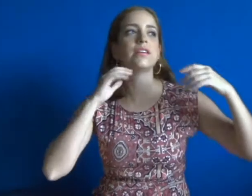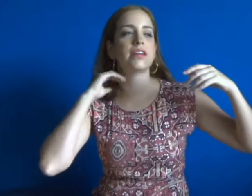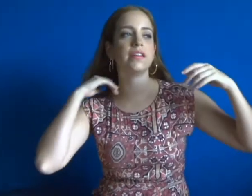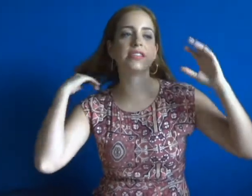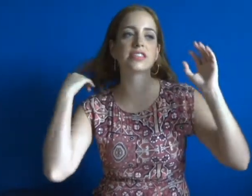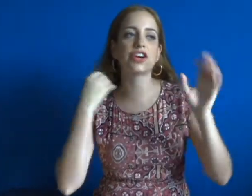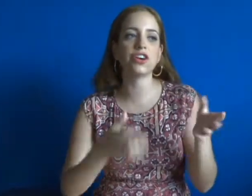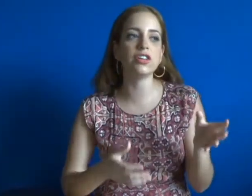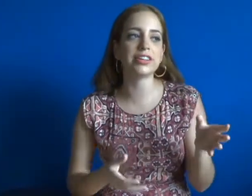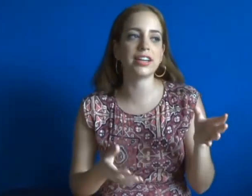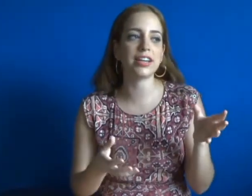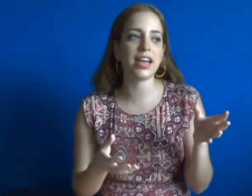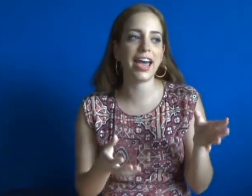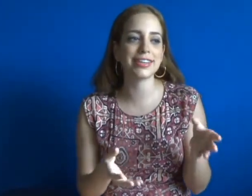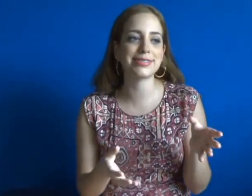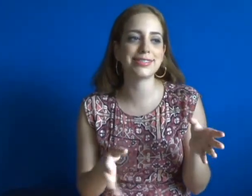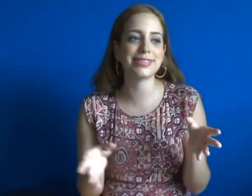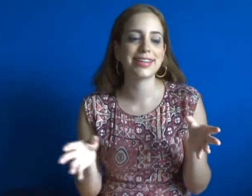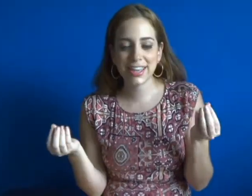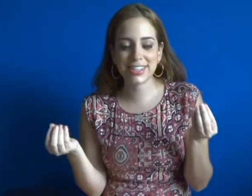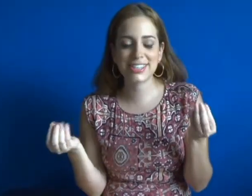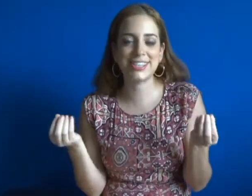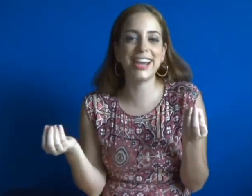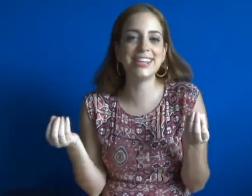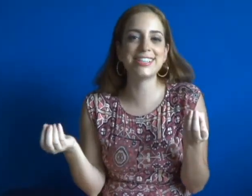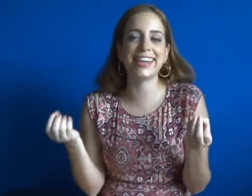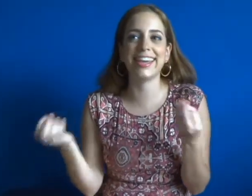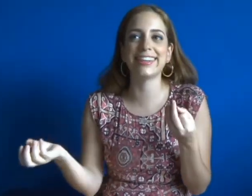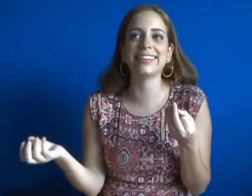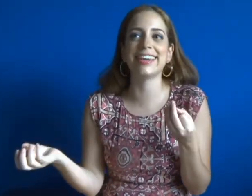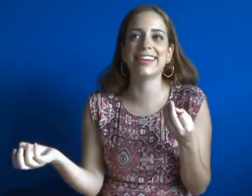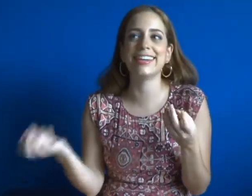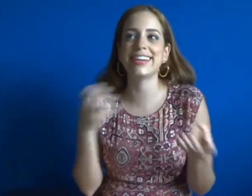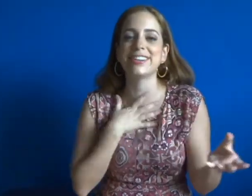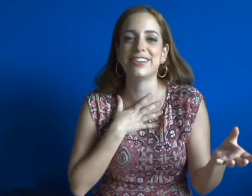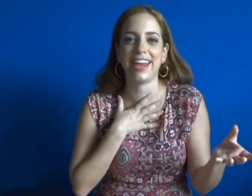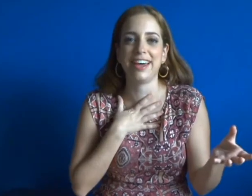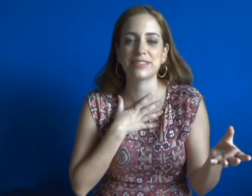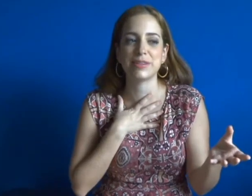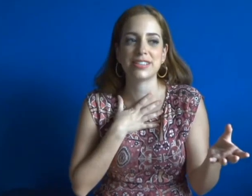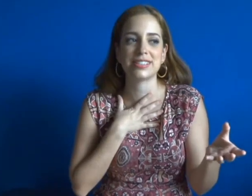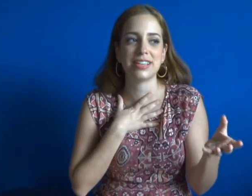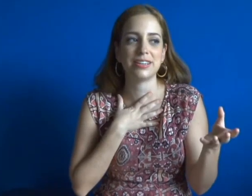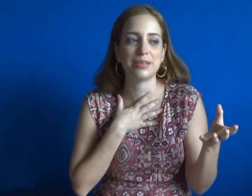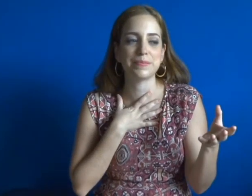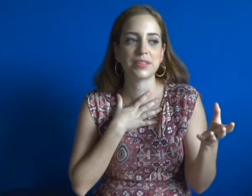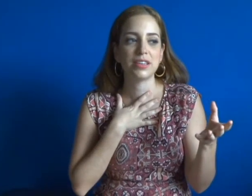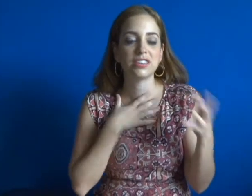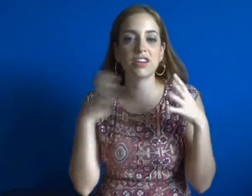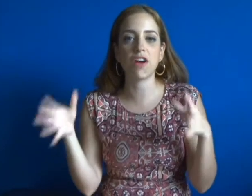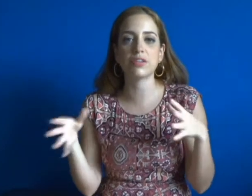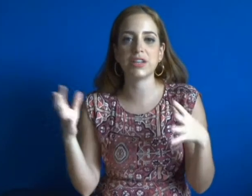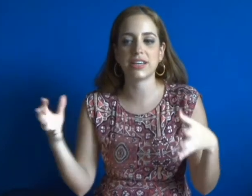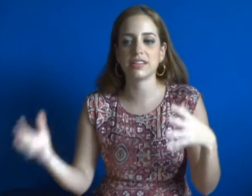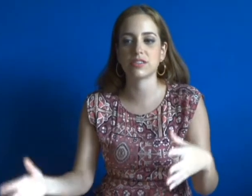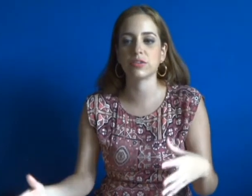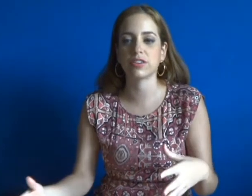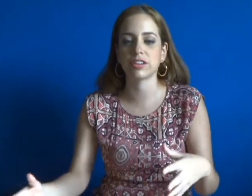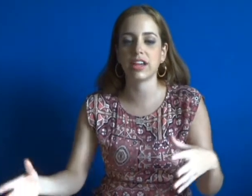this girl that has this exchange alien in her house because the government has told her like,